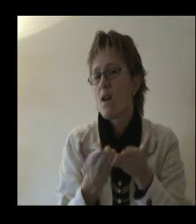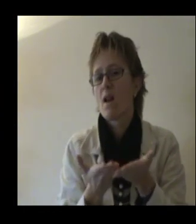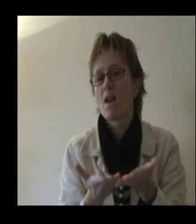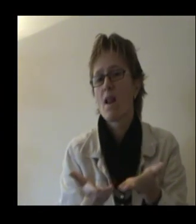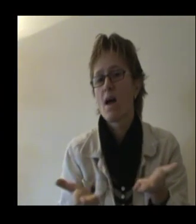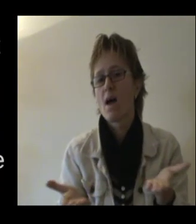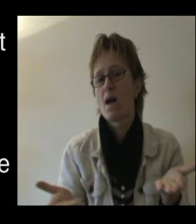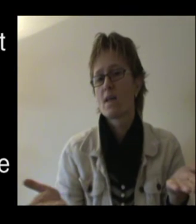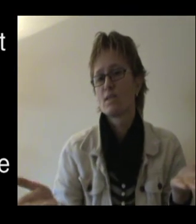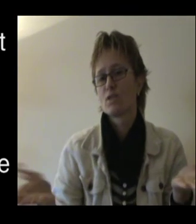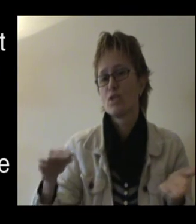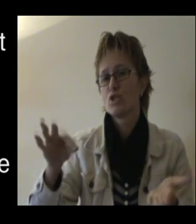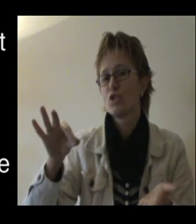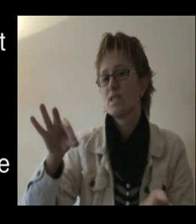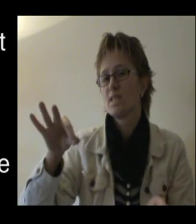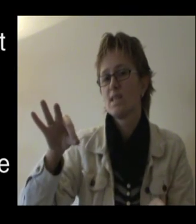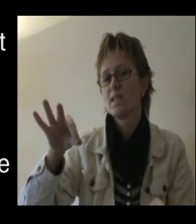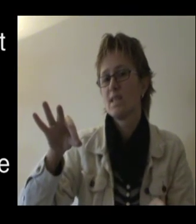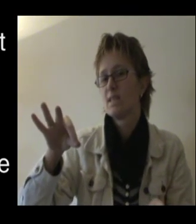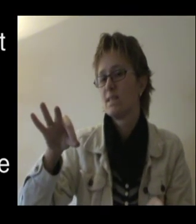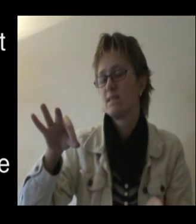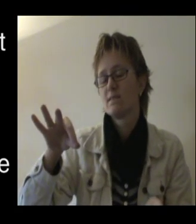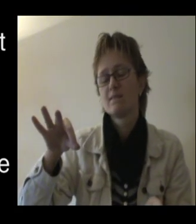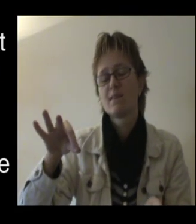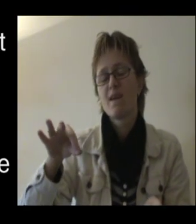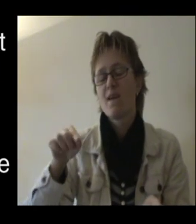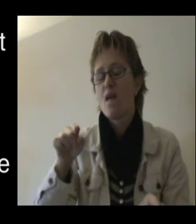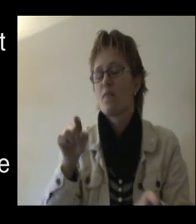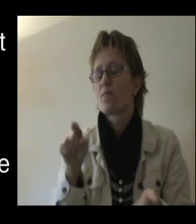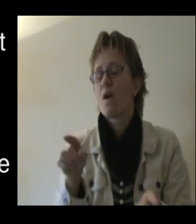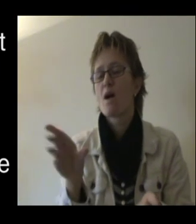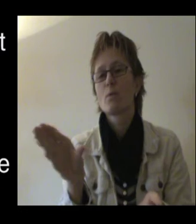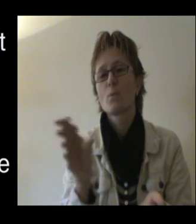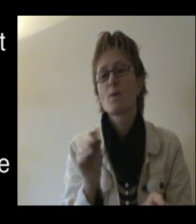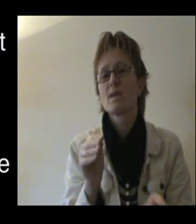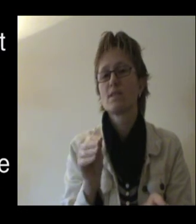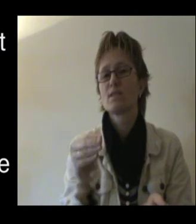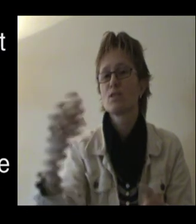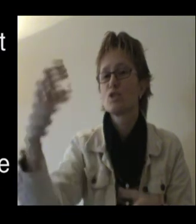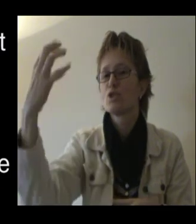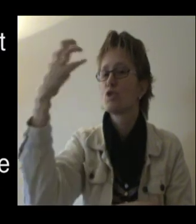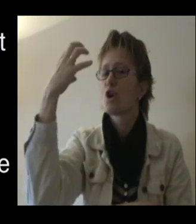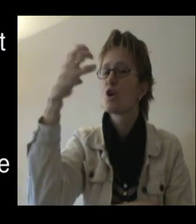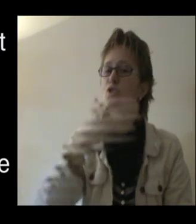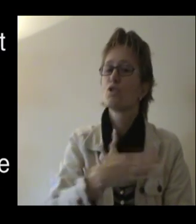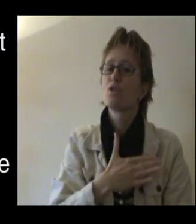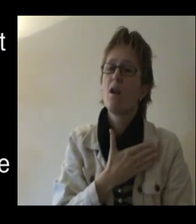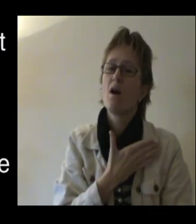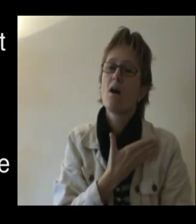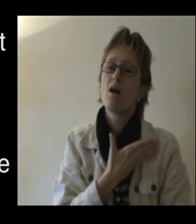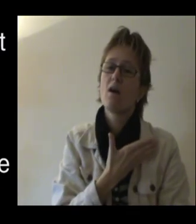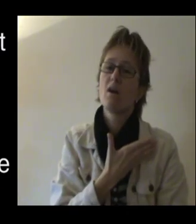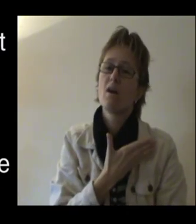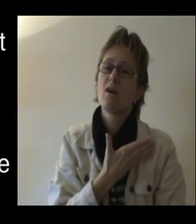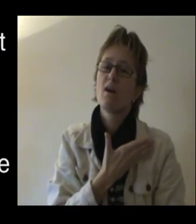Lies a sea That with the sun's love